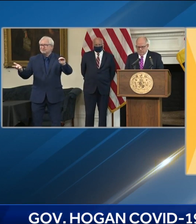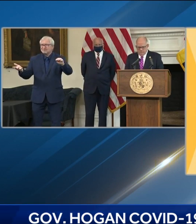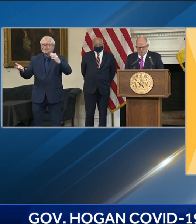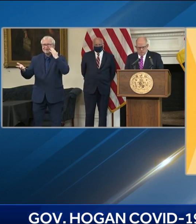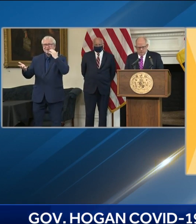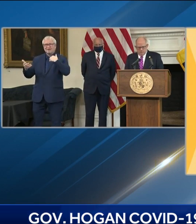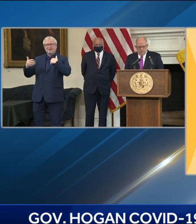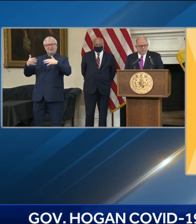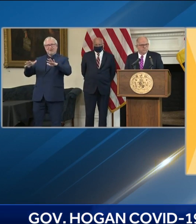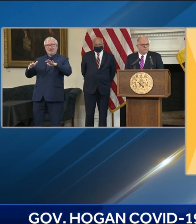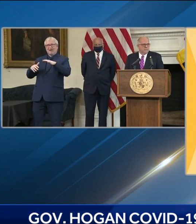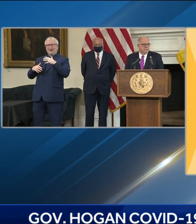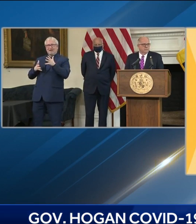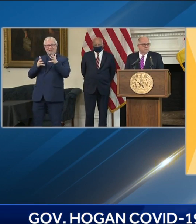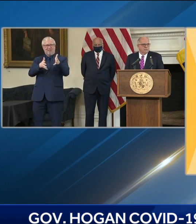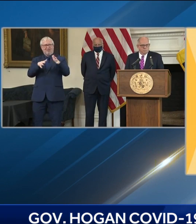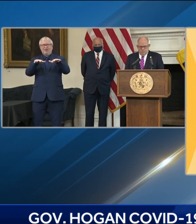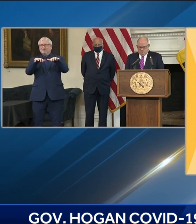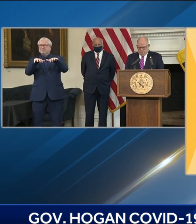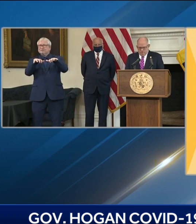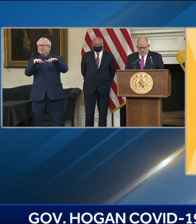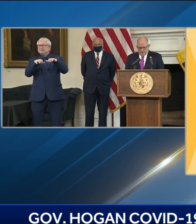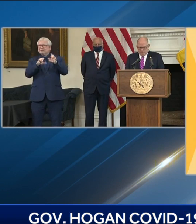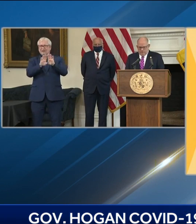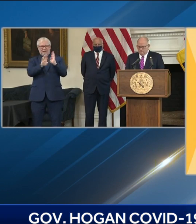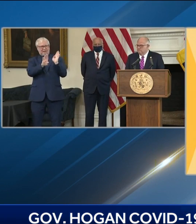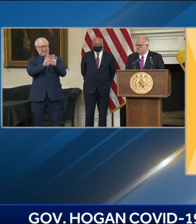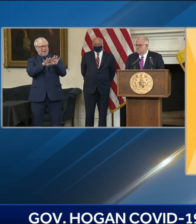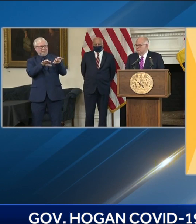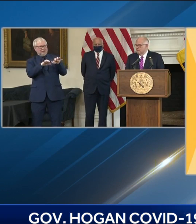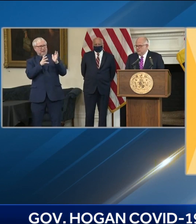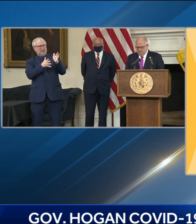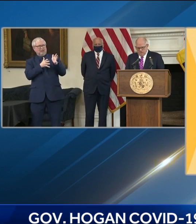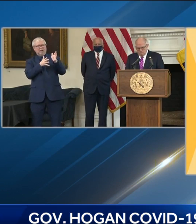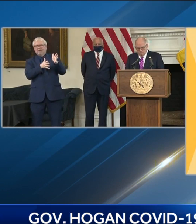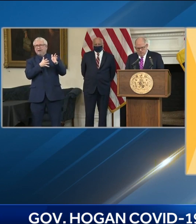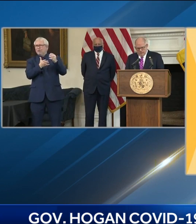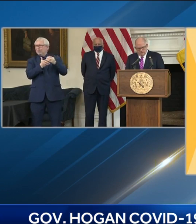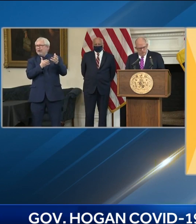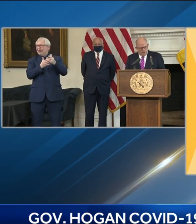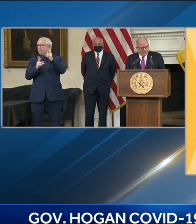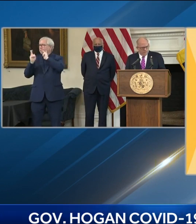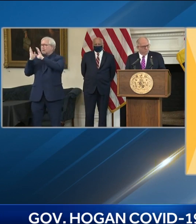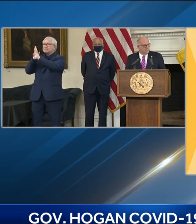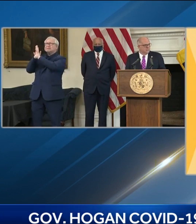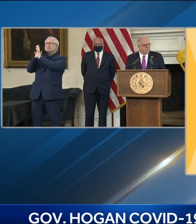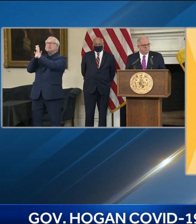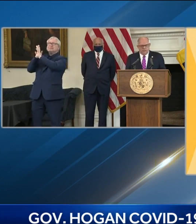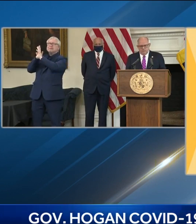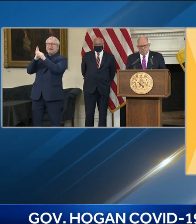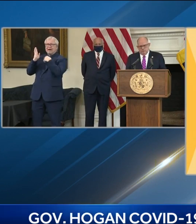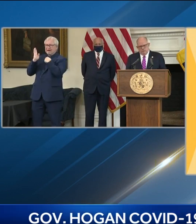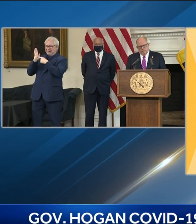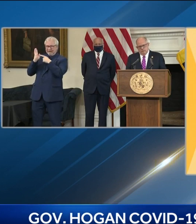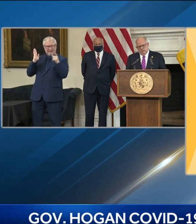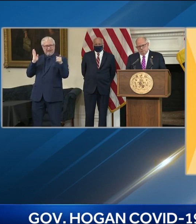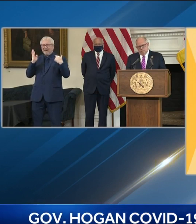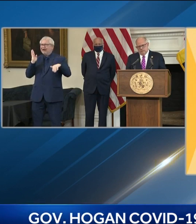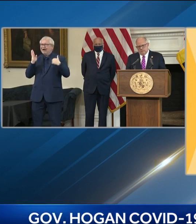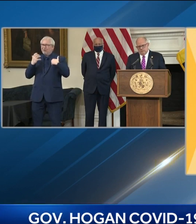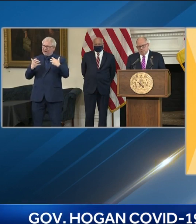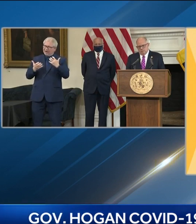are desperately trying to schedule an appointment for a vaccine. If any provider is unable to meet this standard